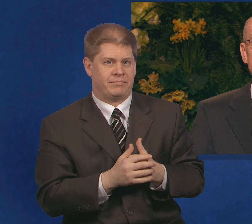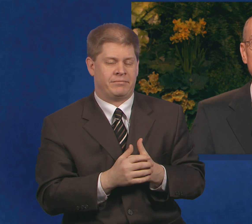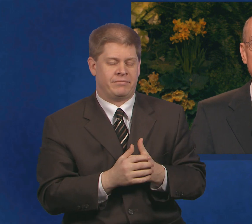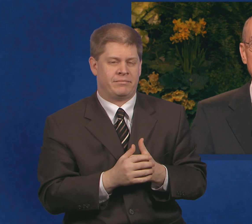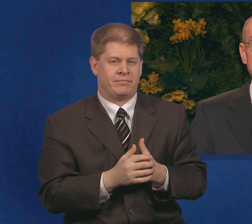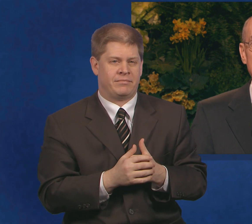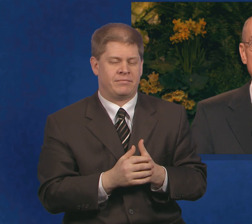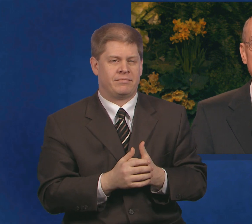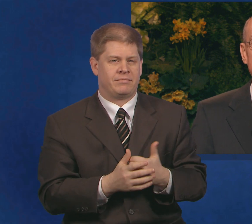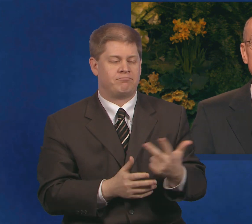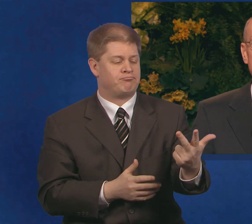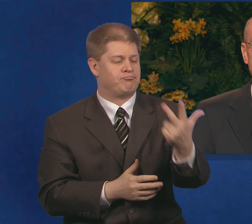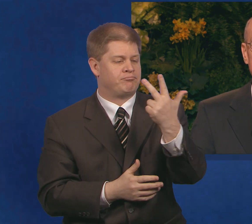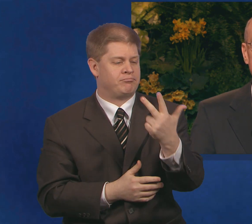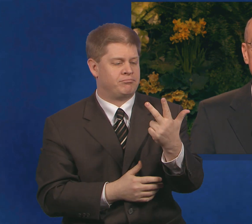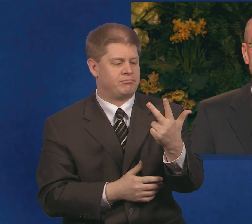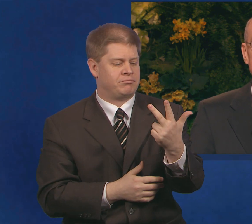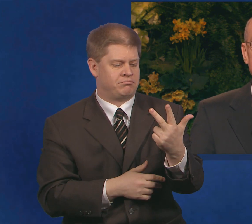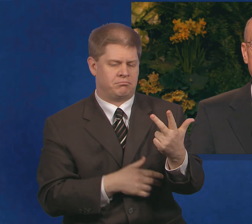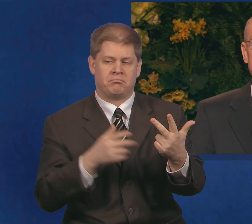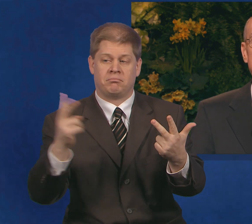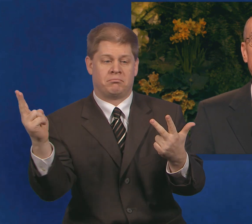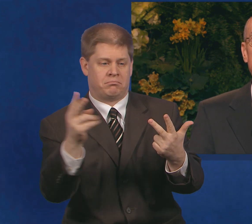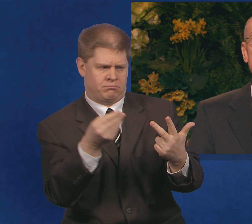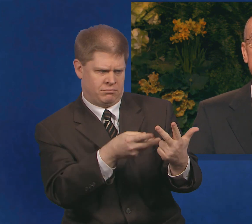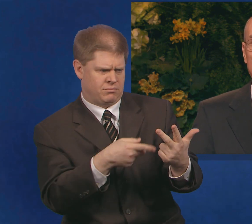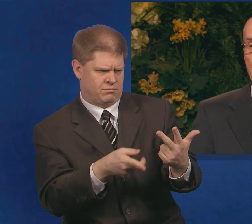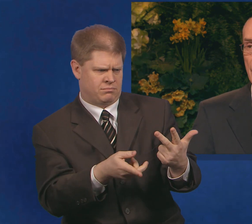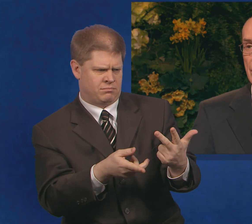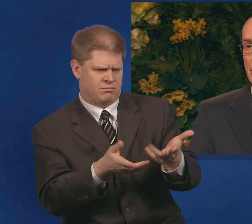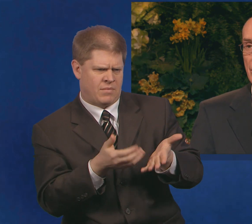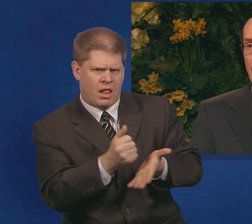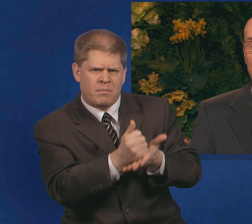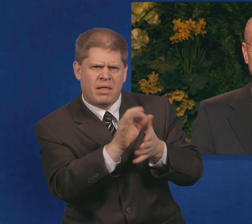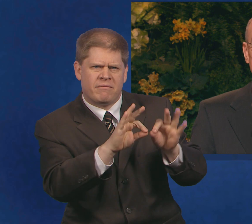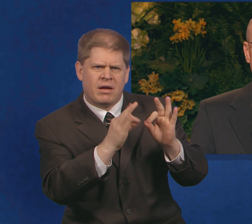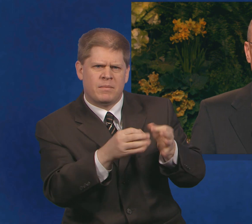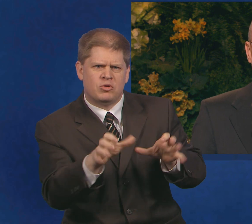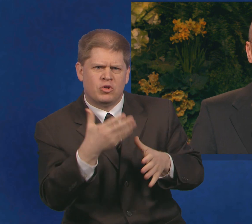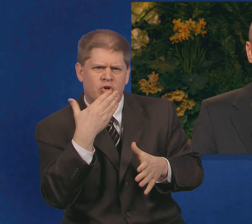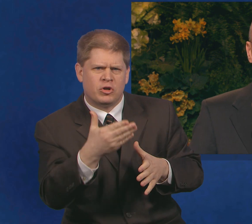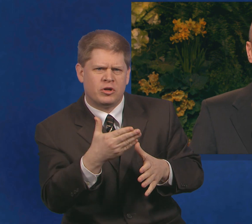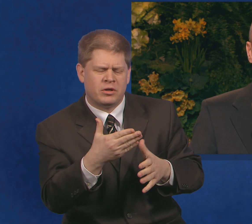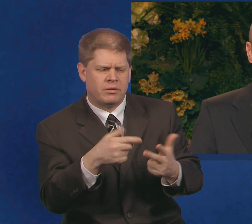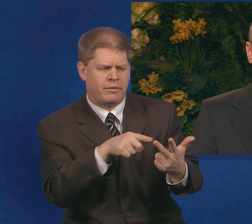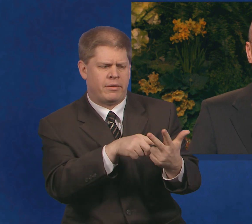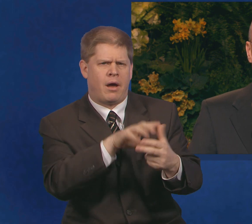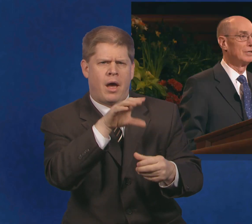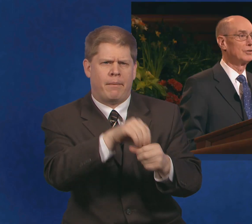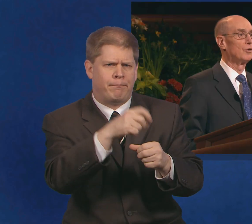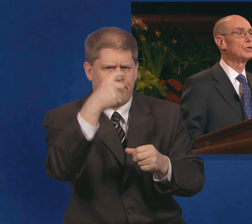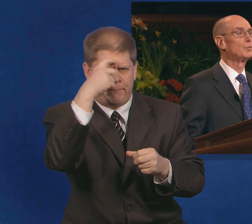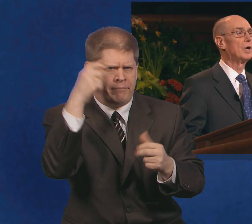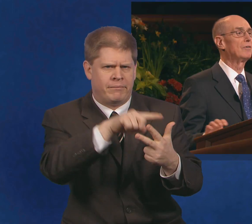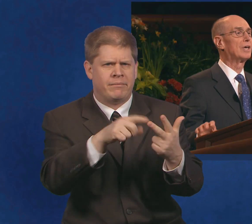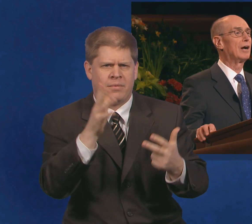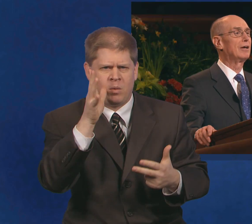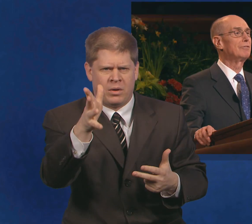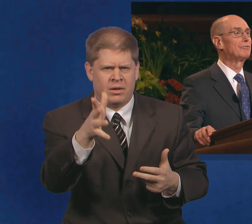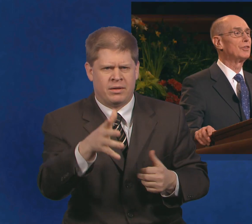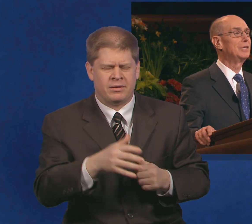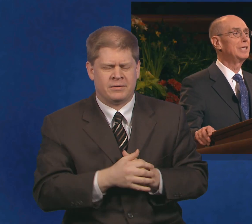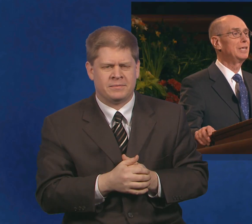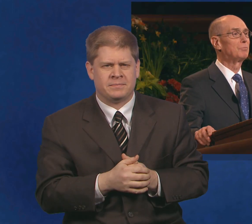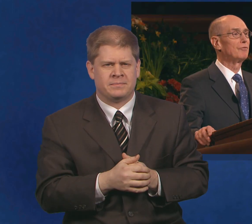the opportunity to do good and spread joy over generations. The Lord's way of